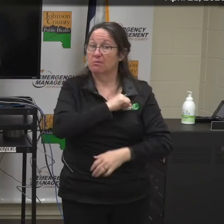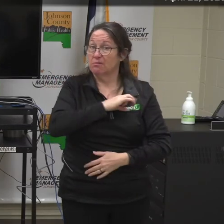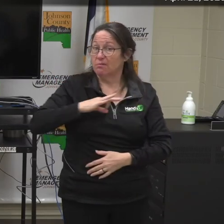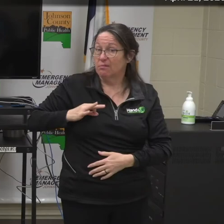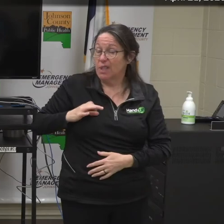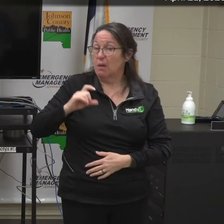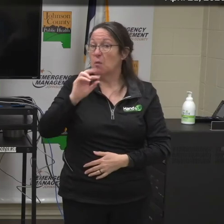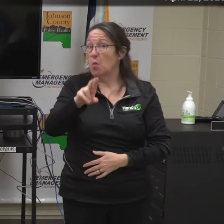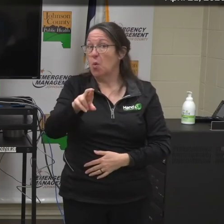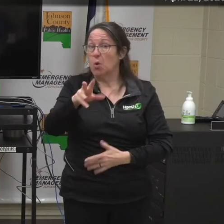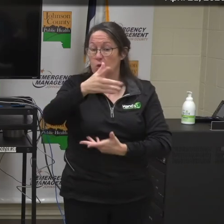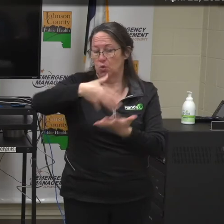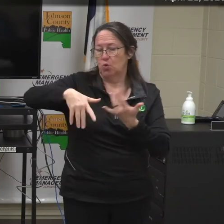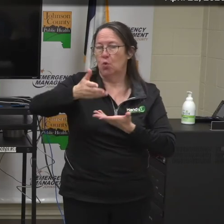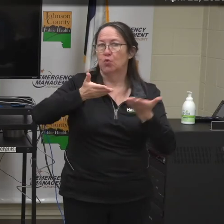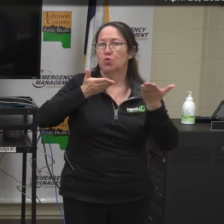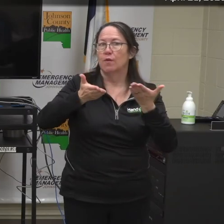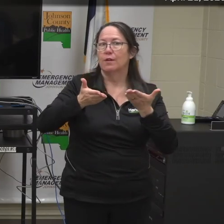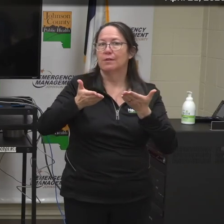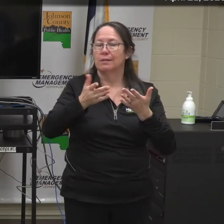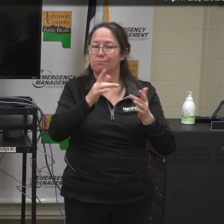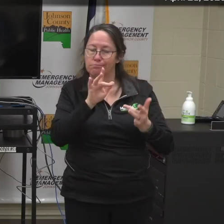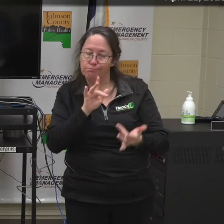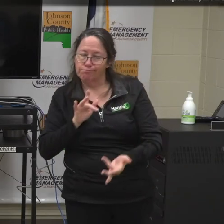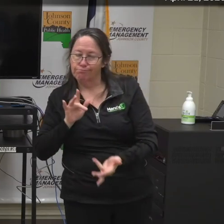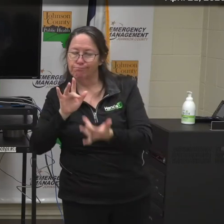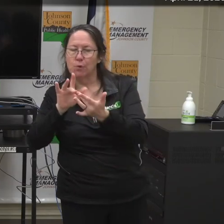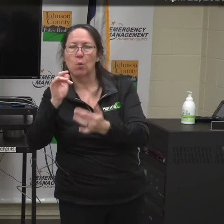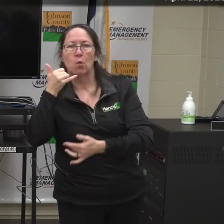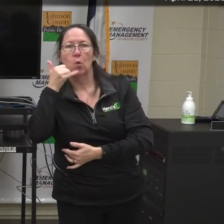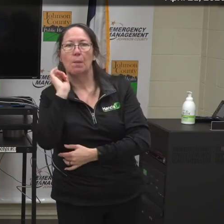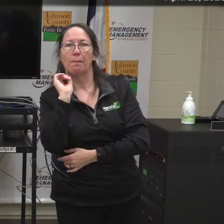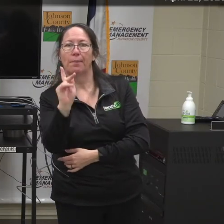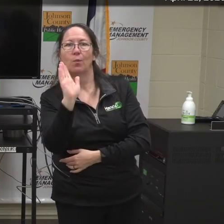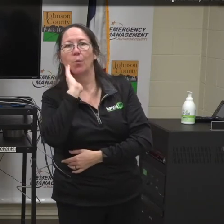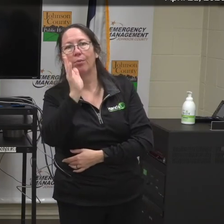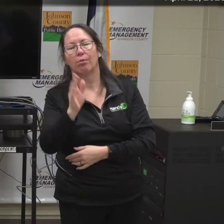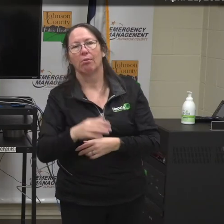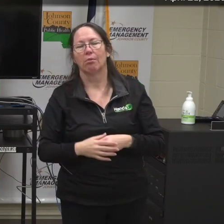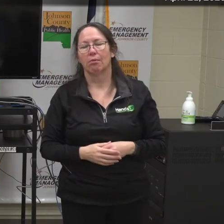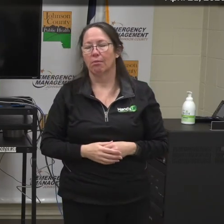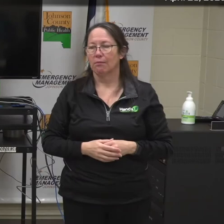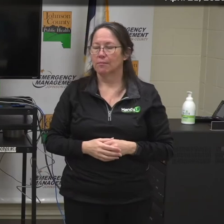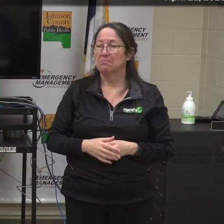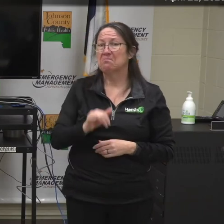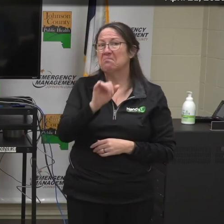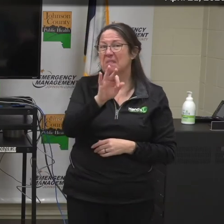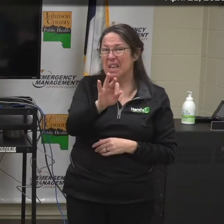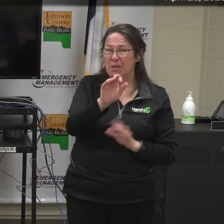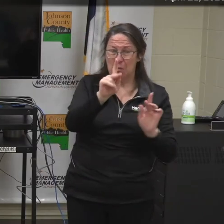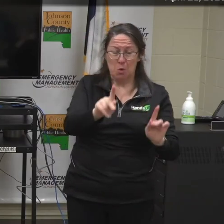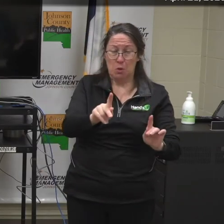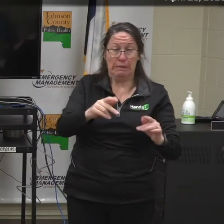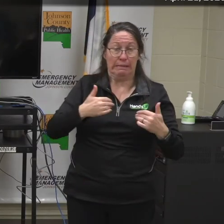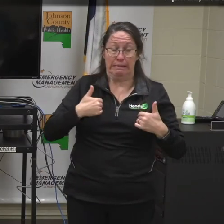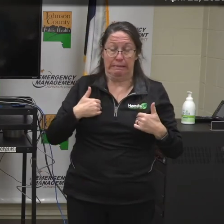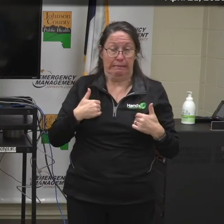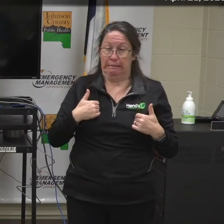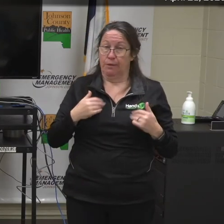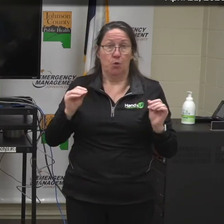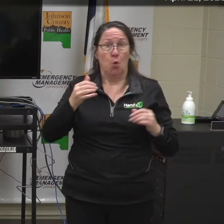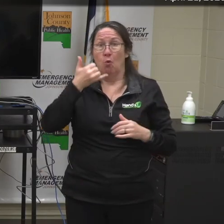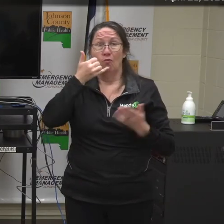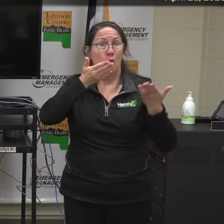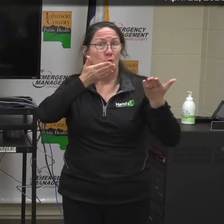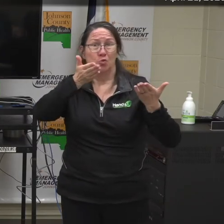or the social services navigator will do a return phone call. If an individual doesn't have access to